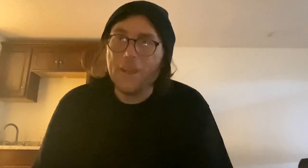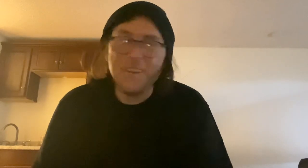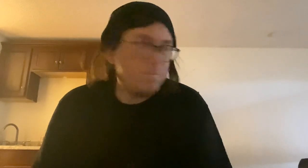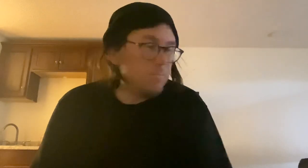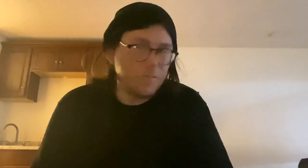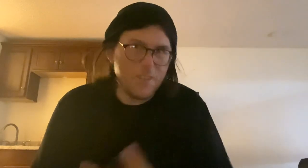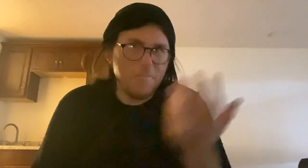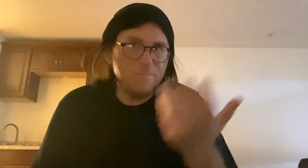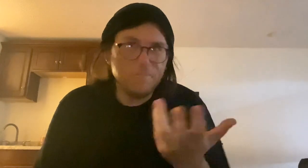paid. And so.